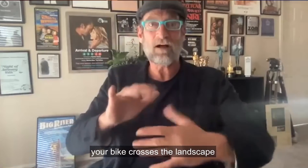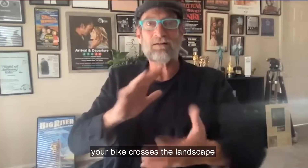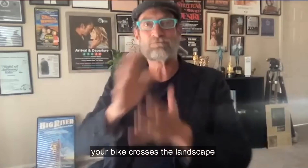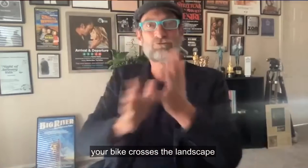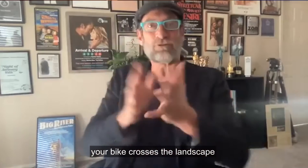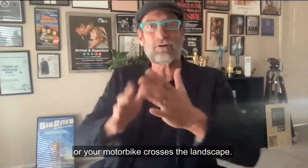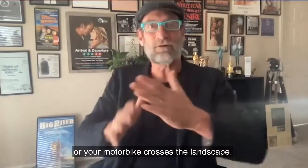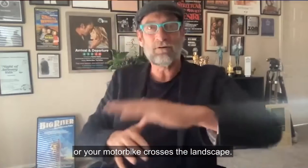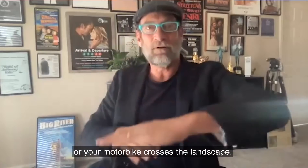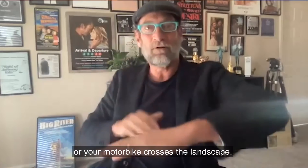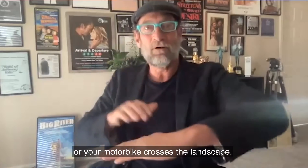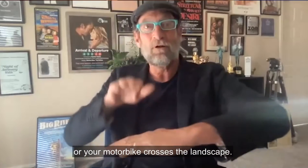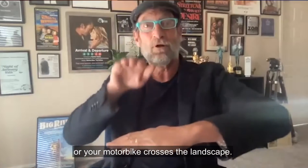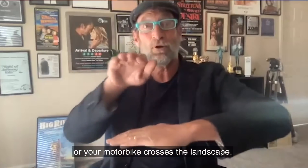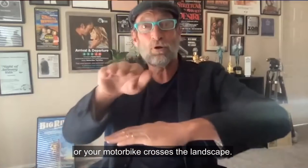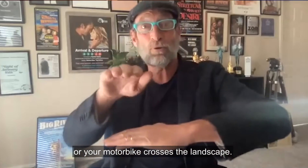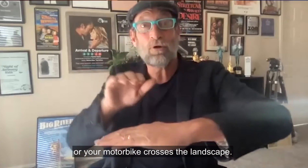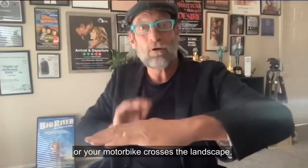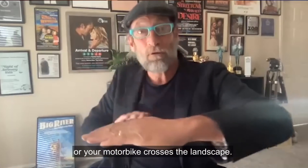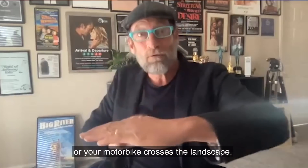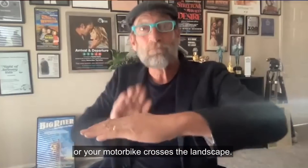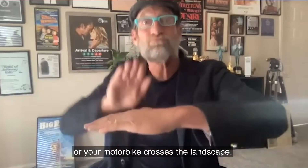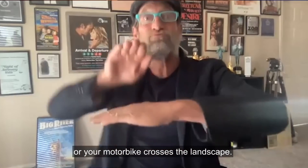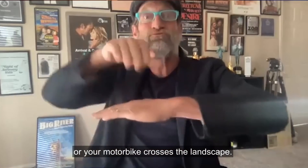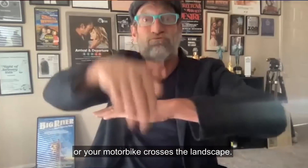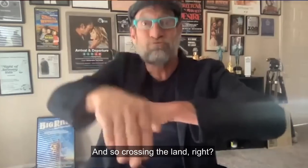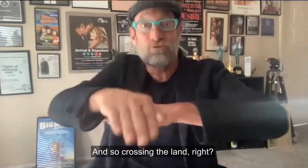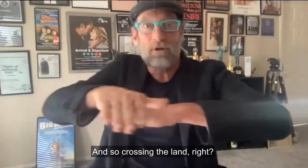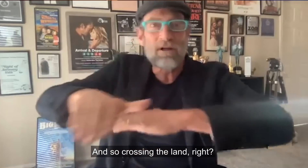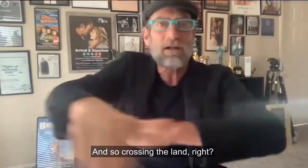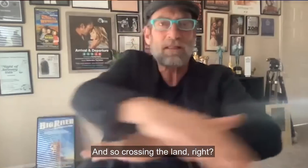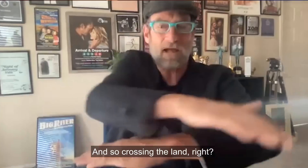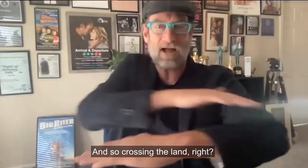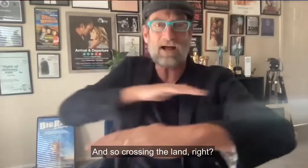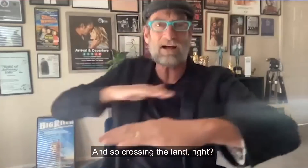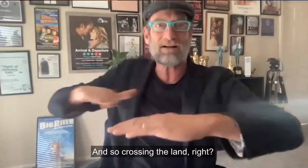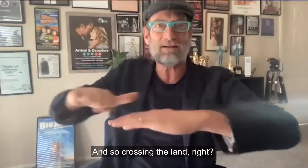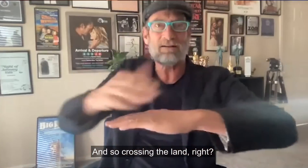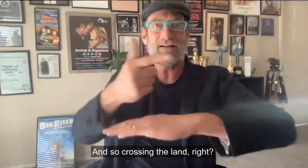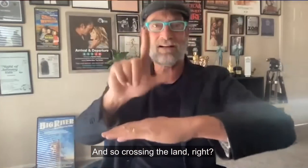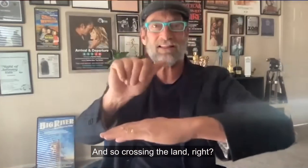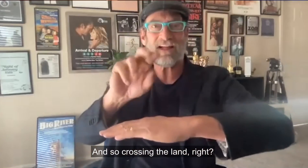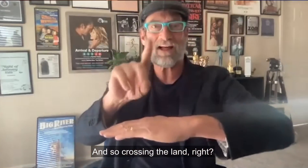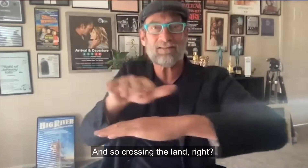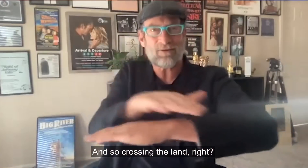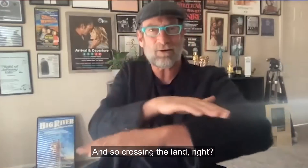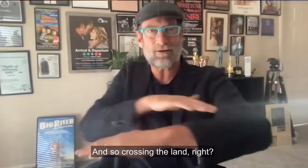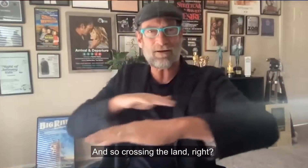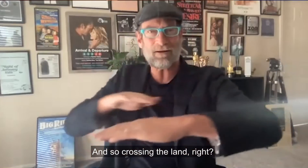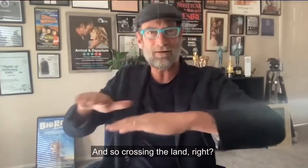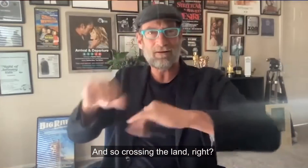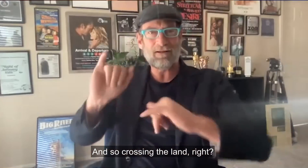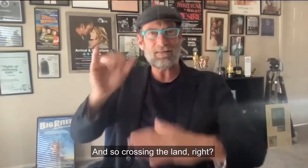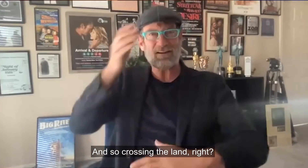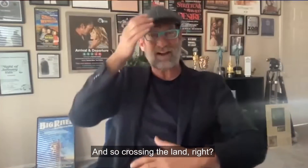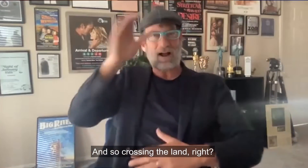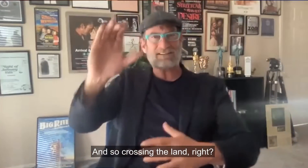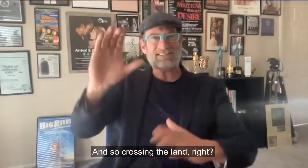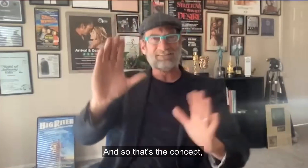or your motorbike crosses the landscape. And so crossing the land, right? And